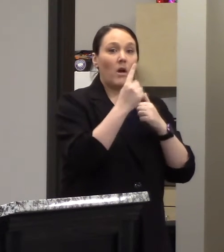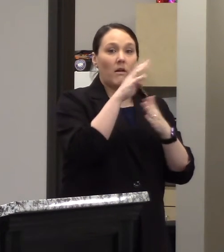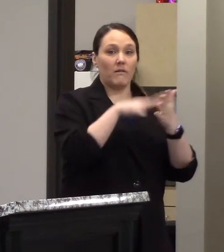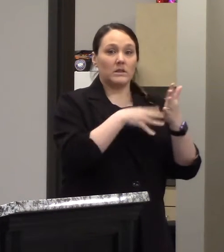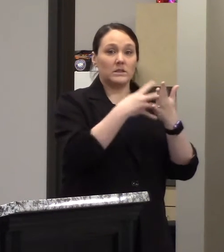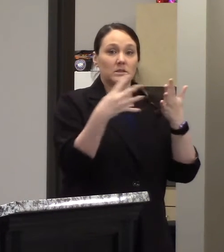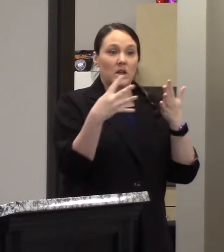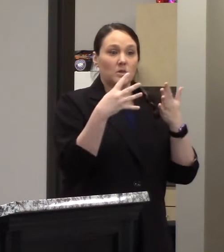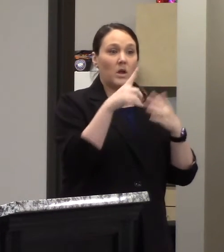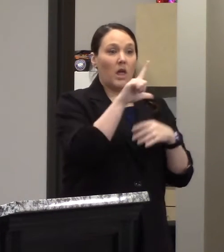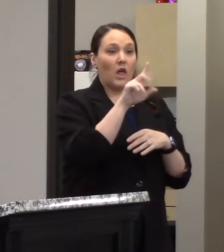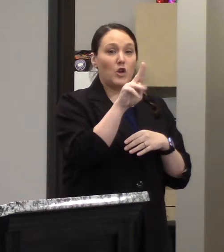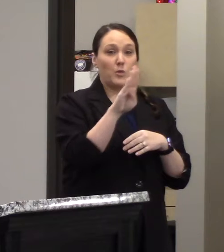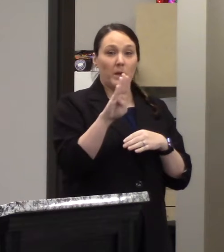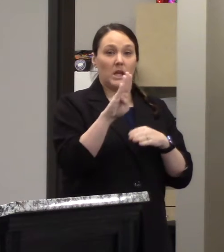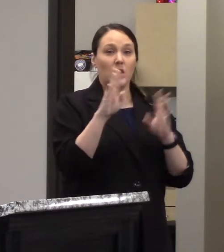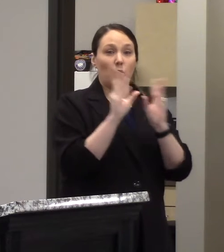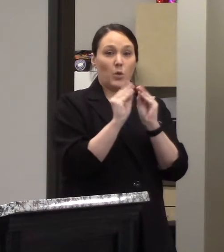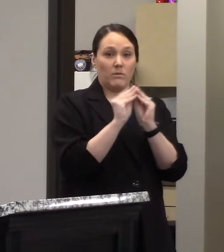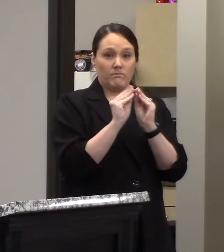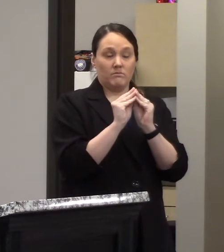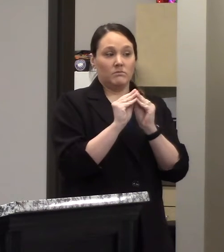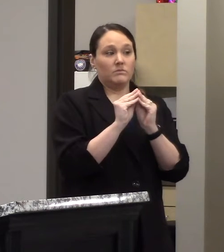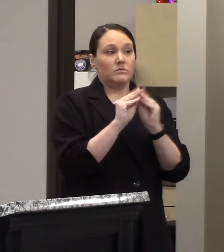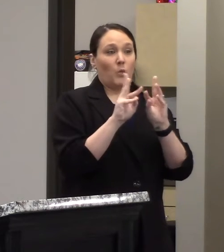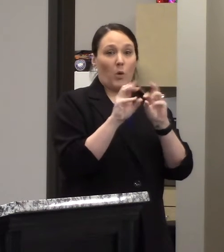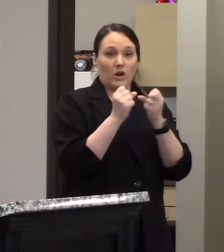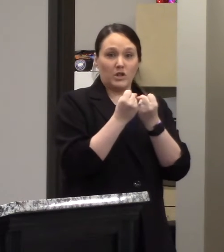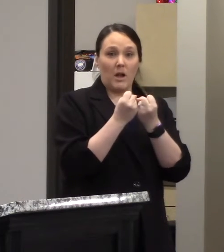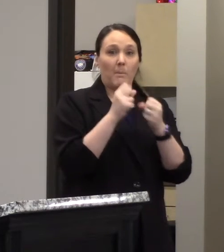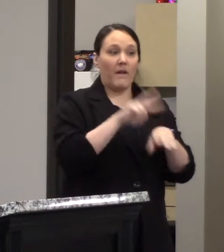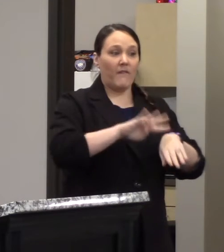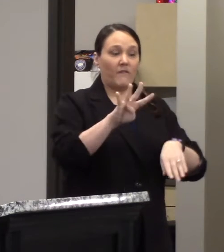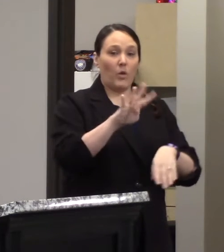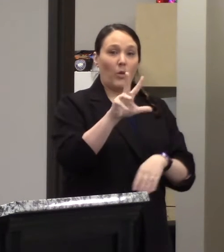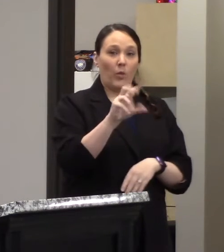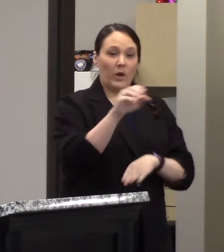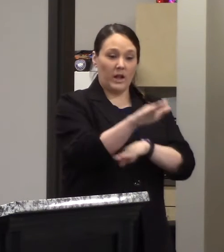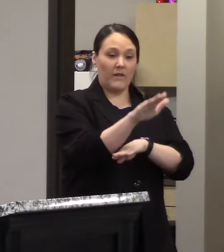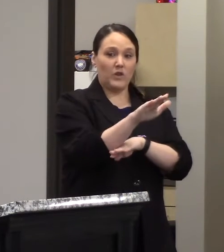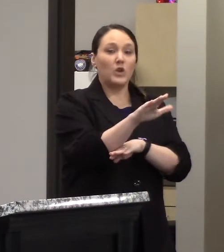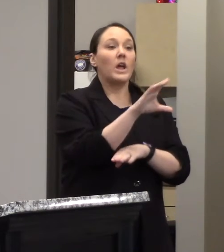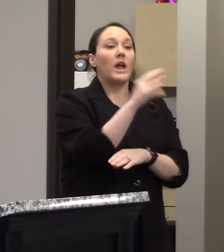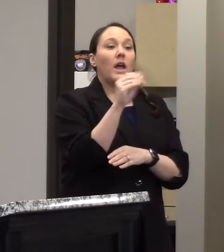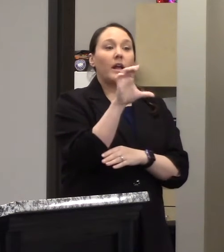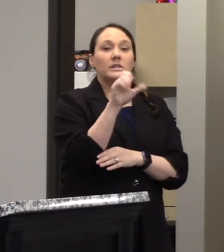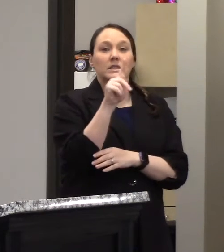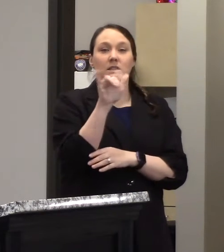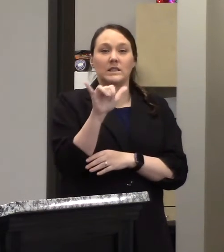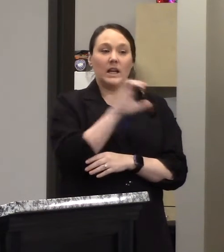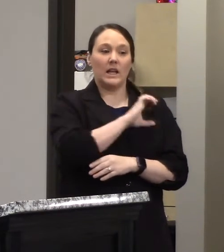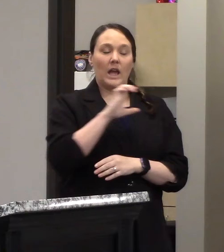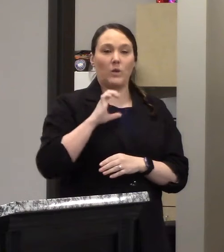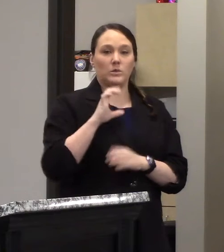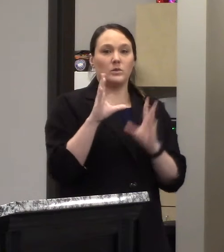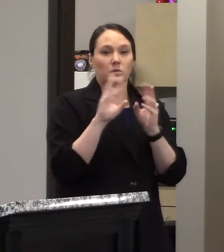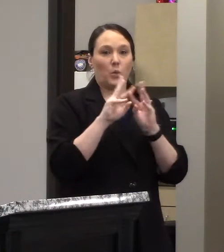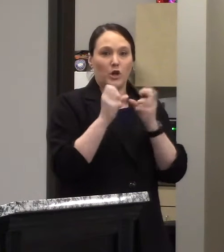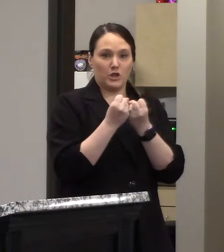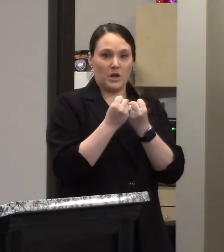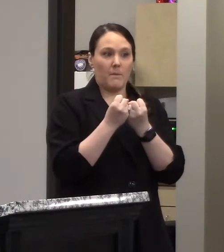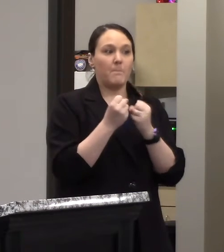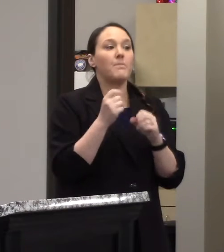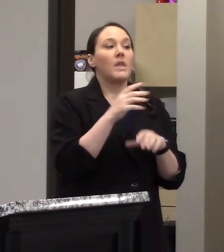scheduled LUB workshop at 4 30 this afternoon and the city council workshop at 6 30 workshops will be